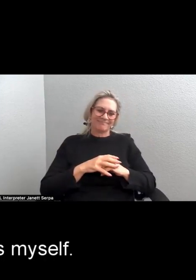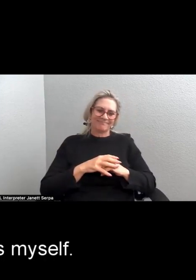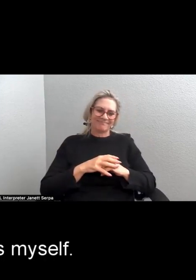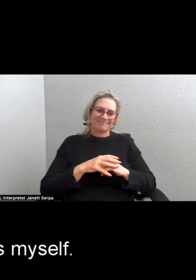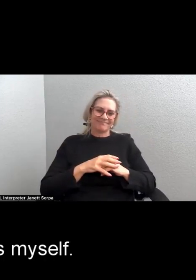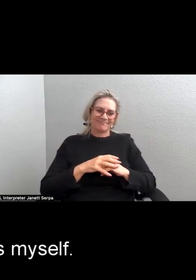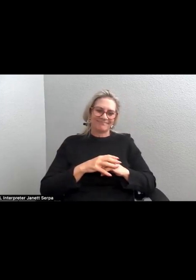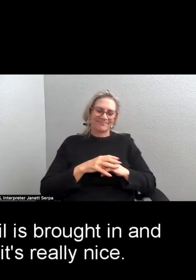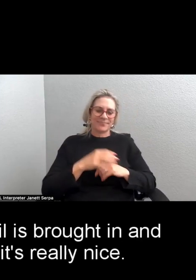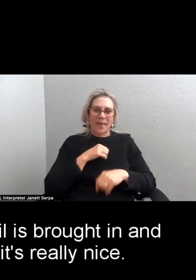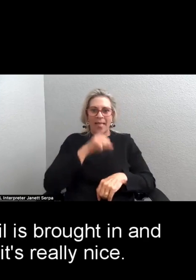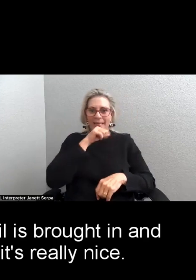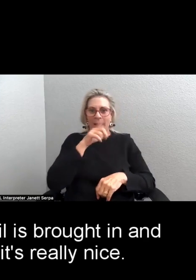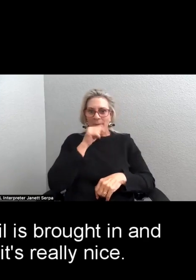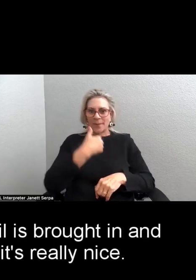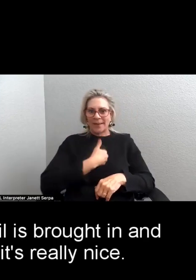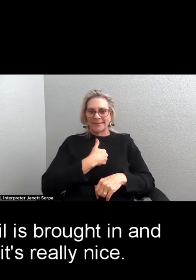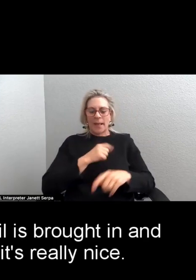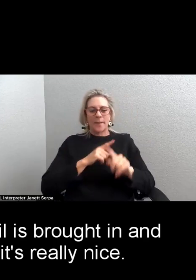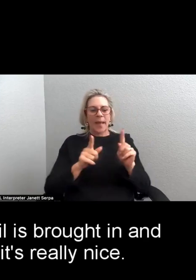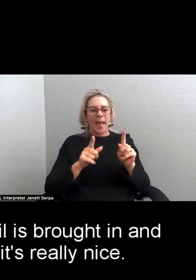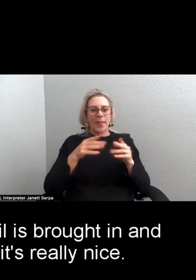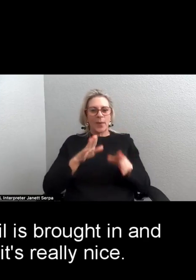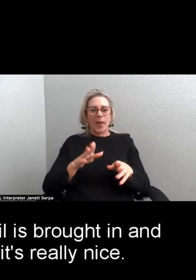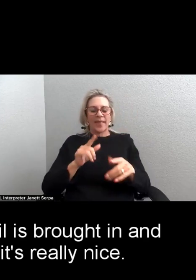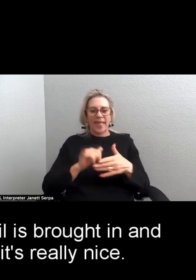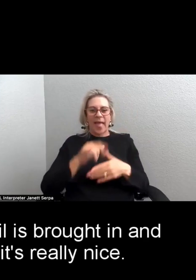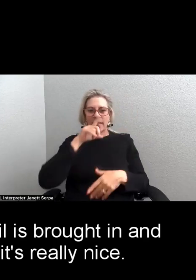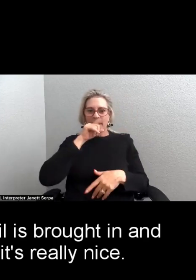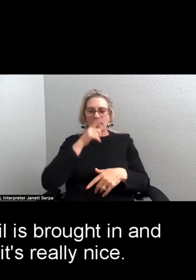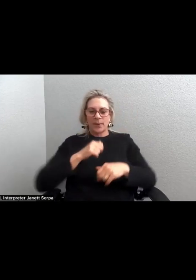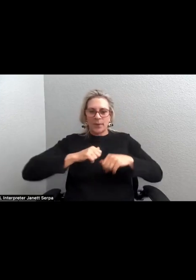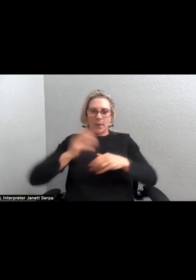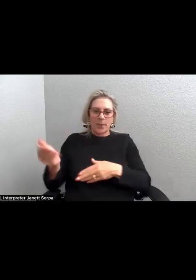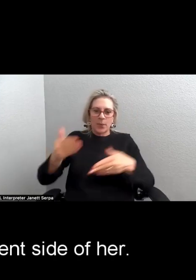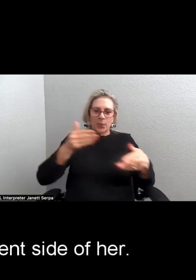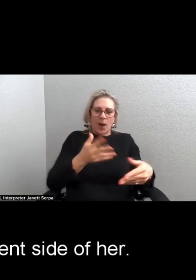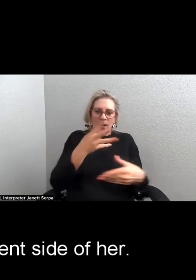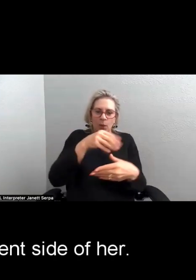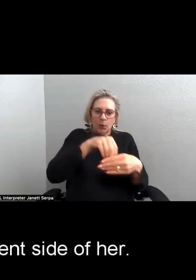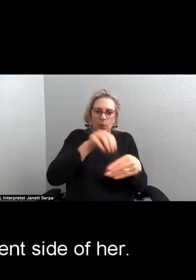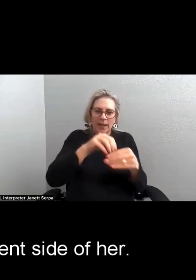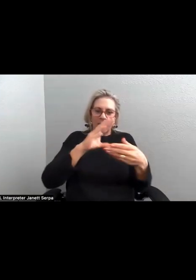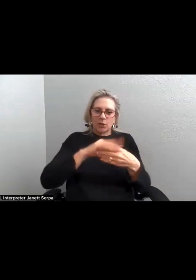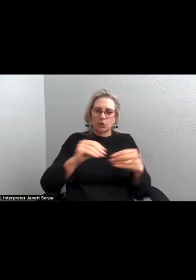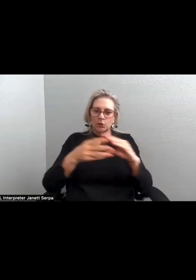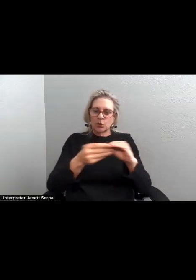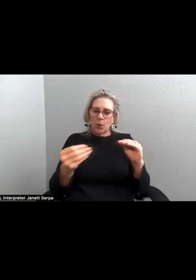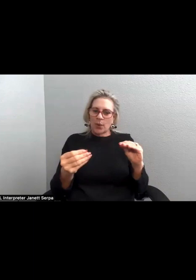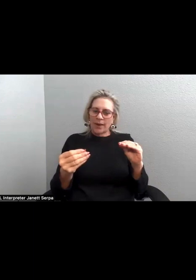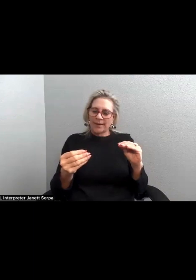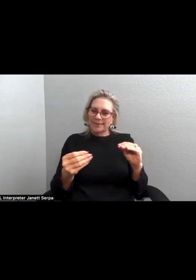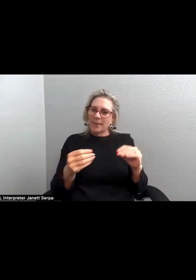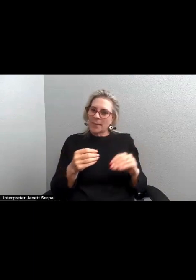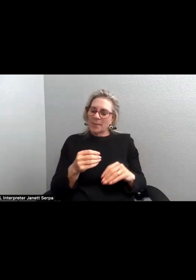I love birds myself, but the way the quail is brought in and out of the story, it's really nice. It shows a different side of her.